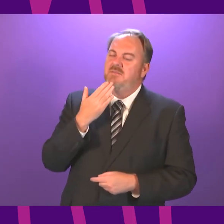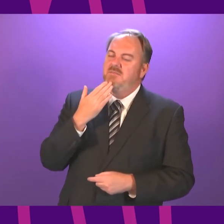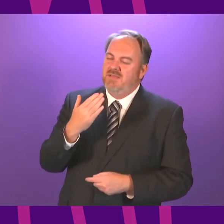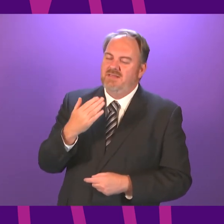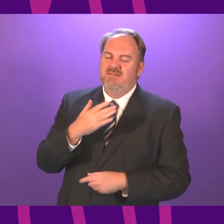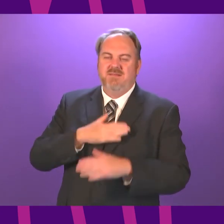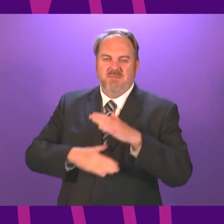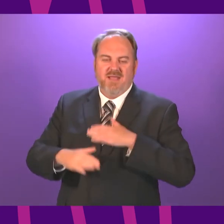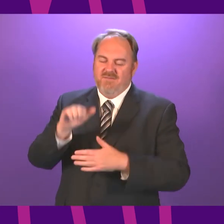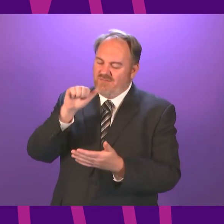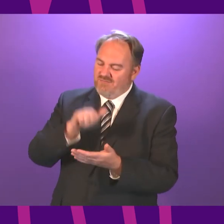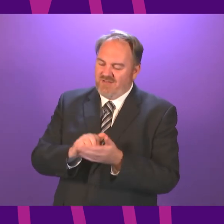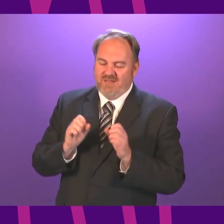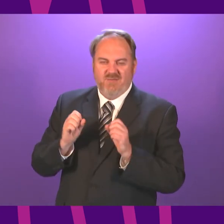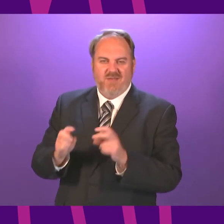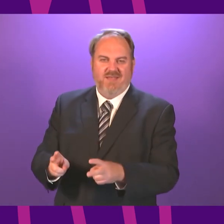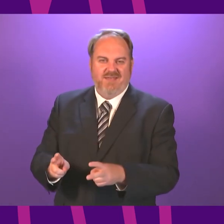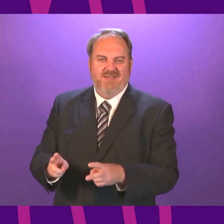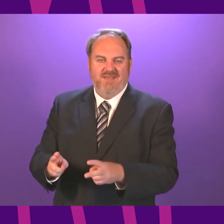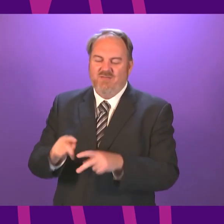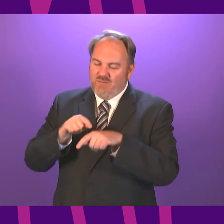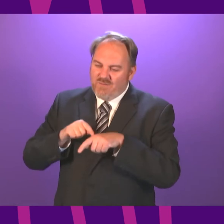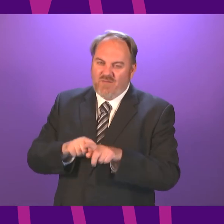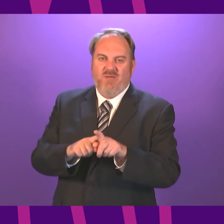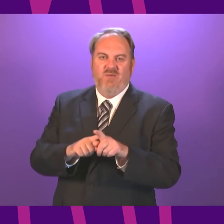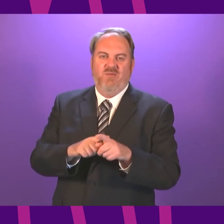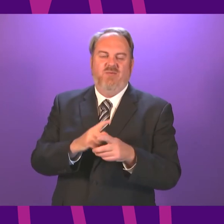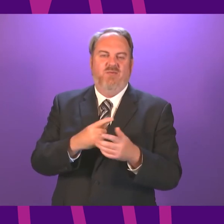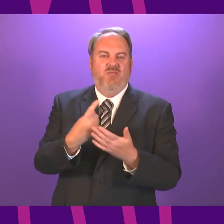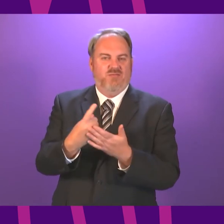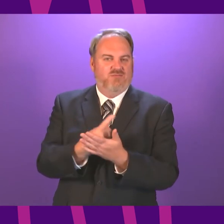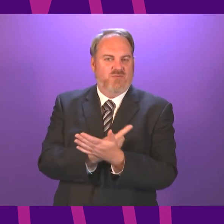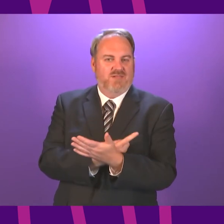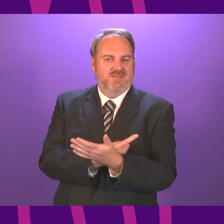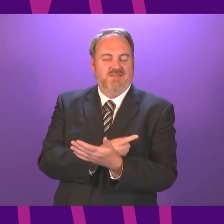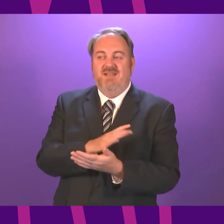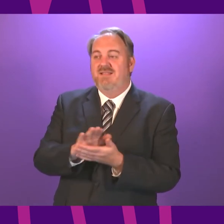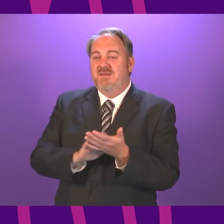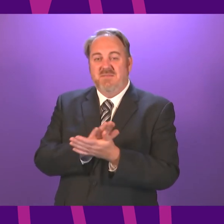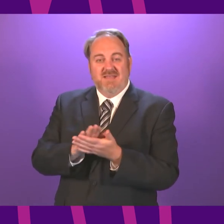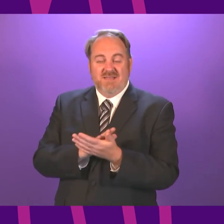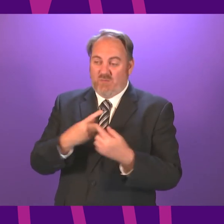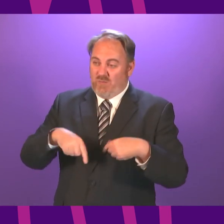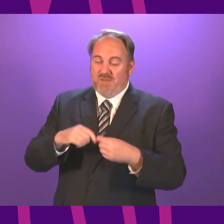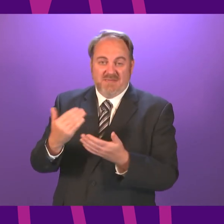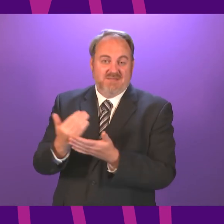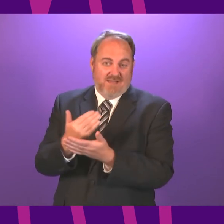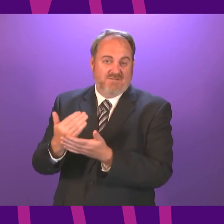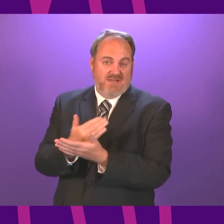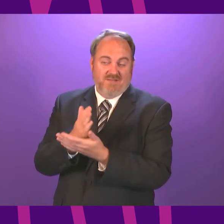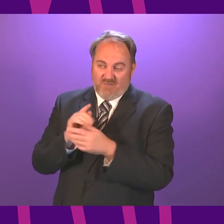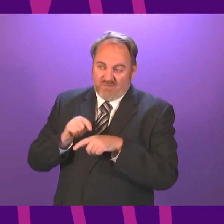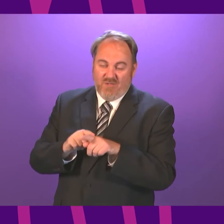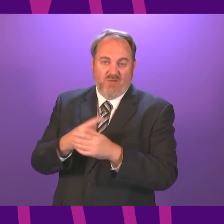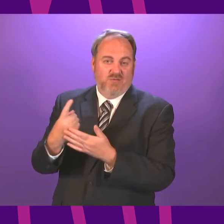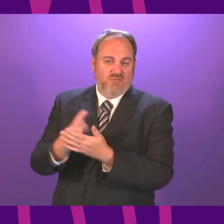behave in a way that is within both the spirit and the letter of the rules to keep us as safe and as on the right track as possible. The